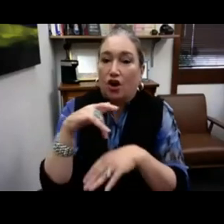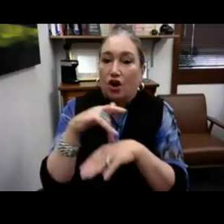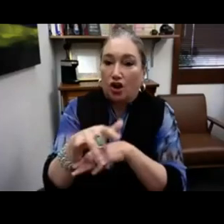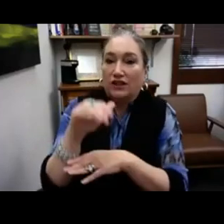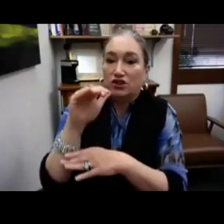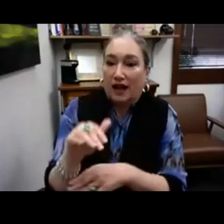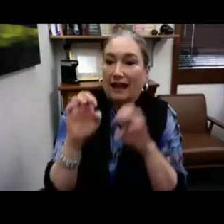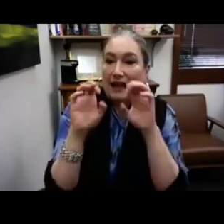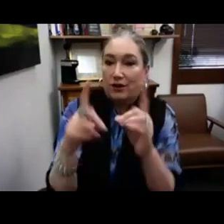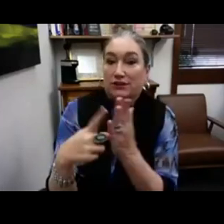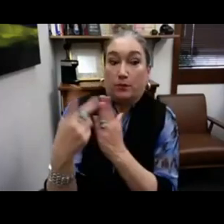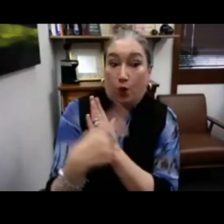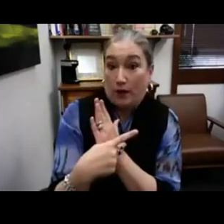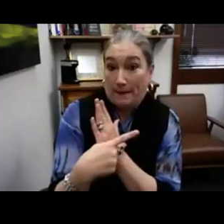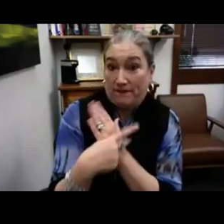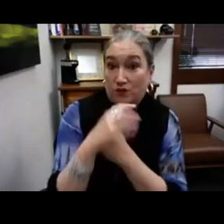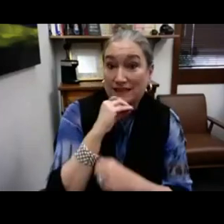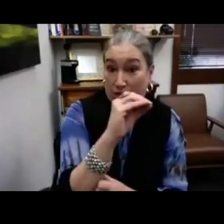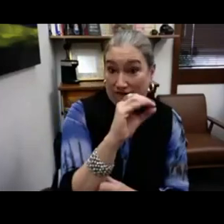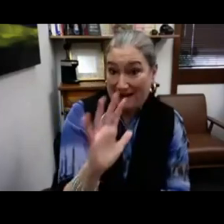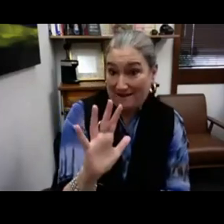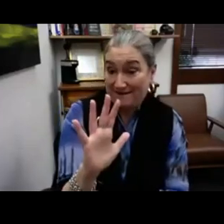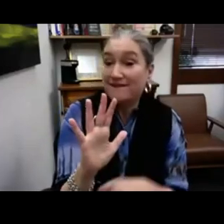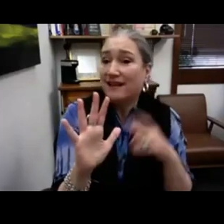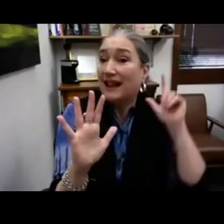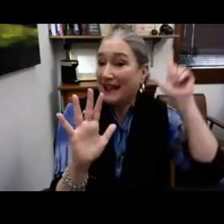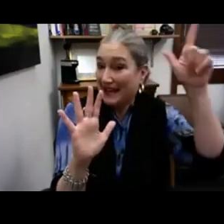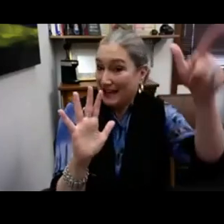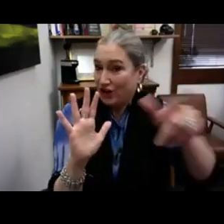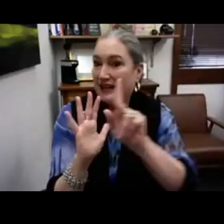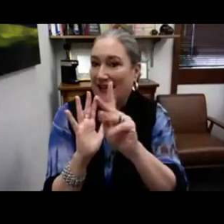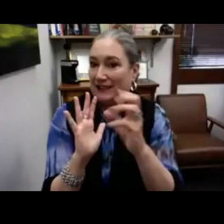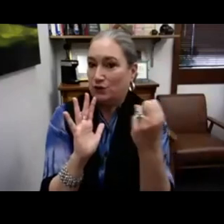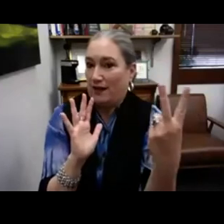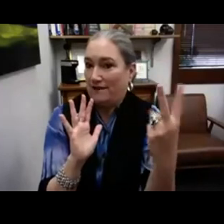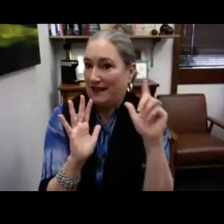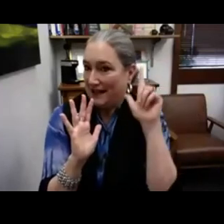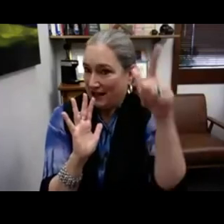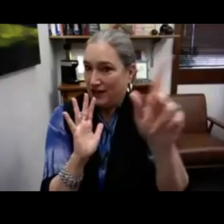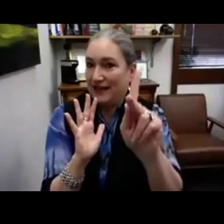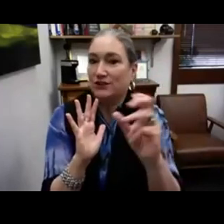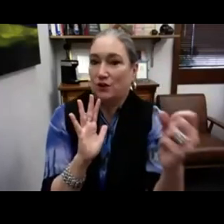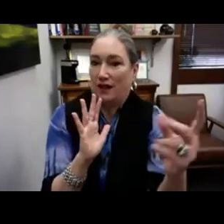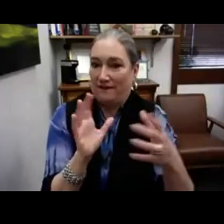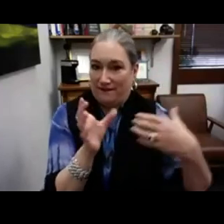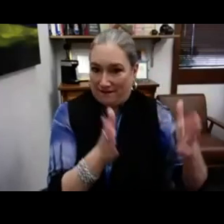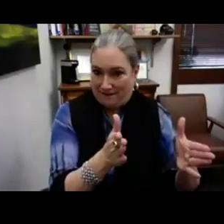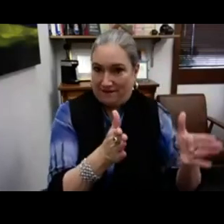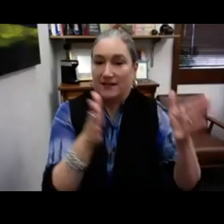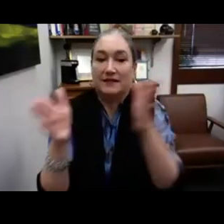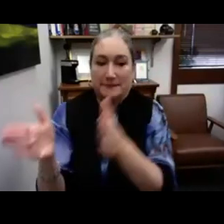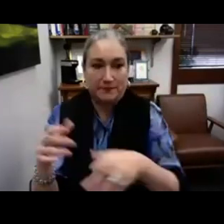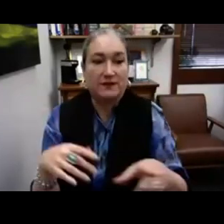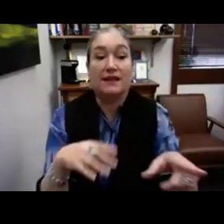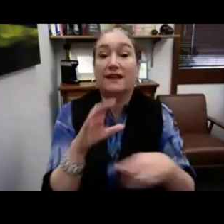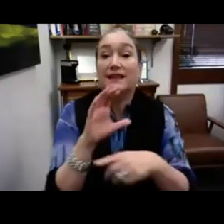will lead regionalizing of early childhood education programs for deaf children ages zero to five. Later, it'll be